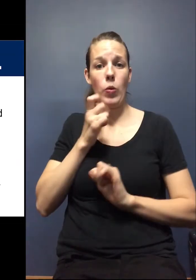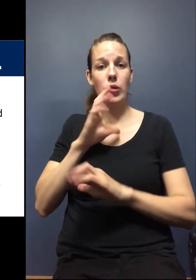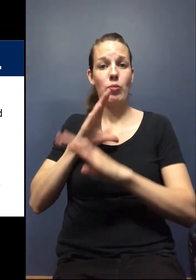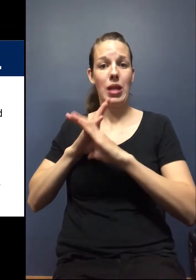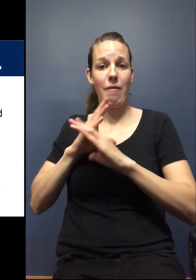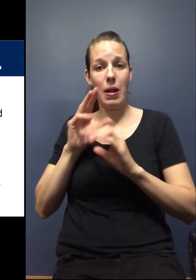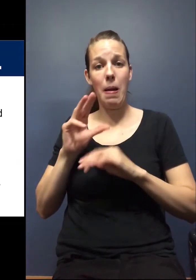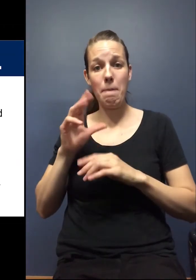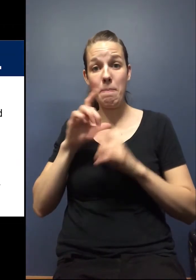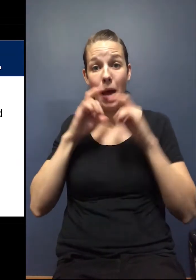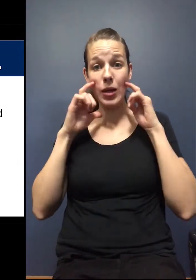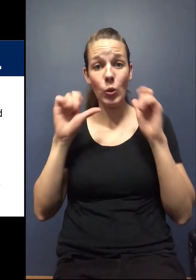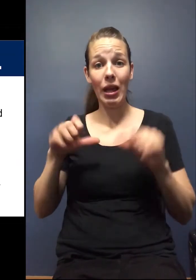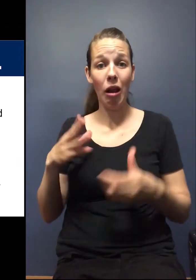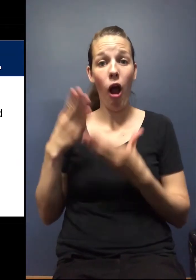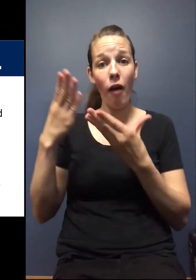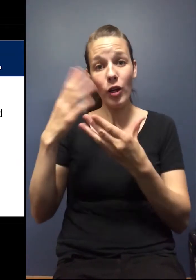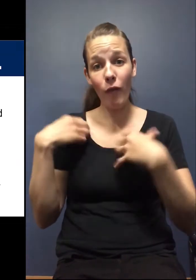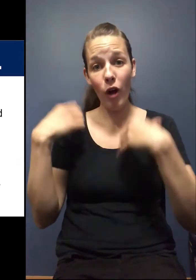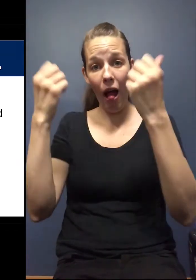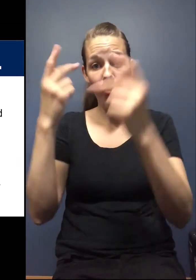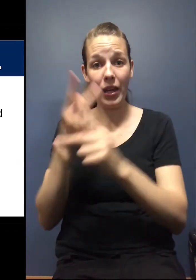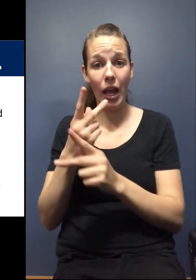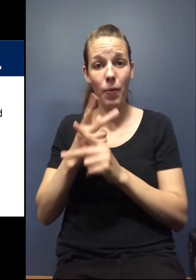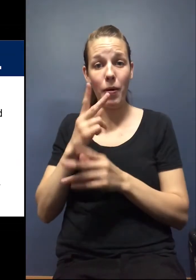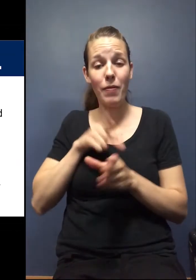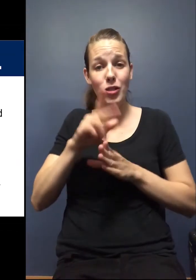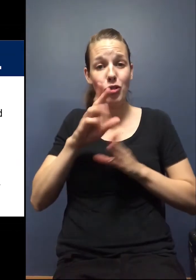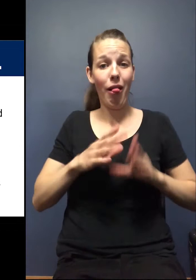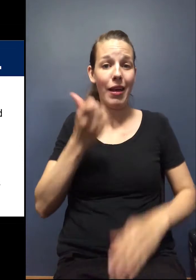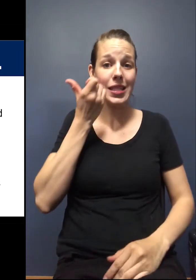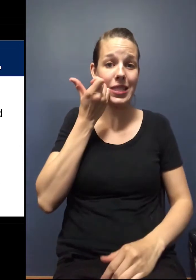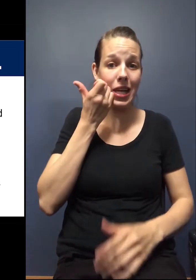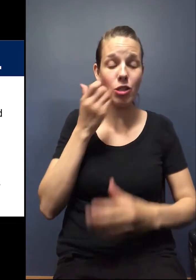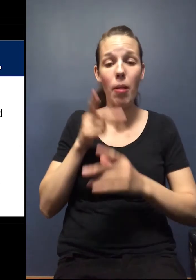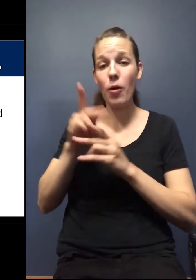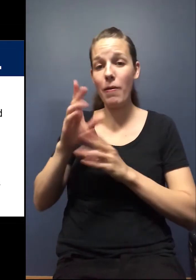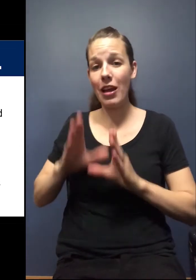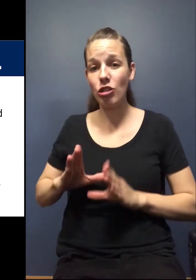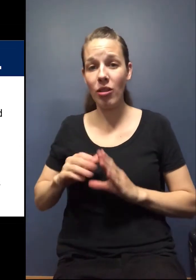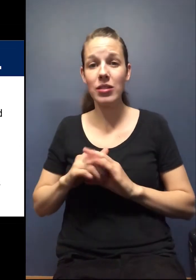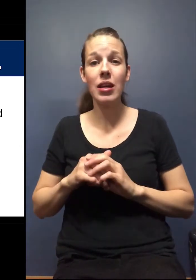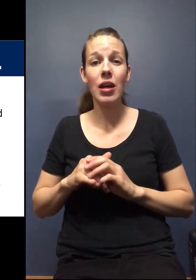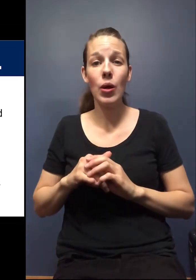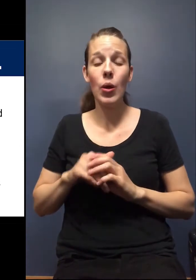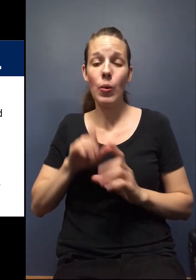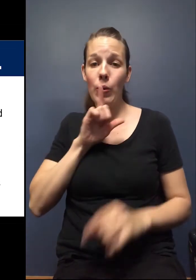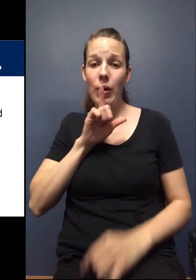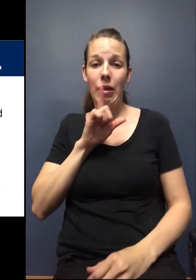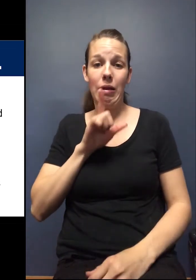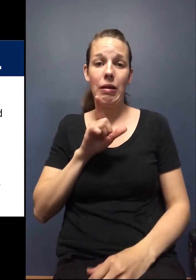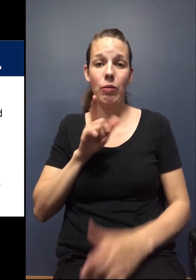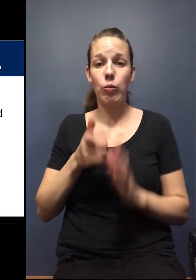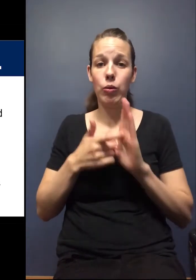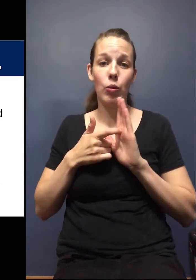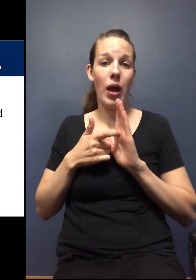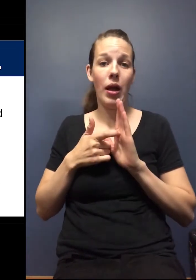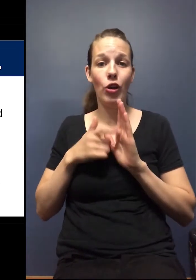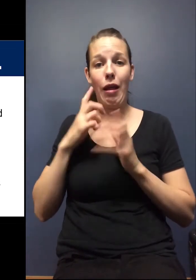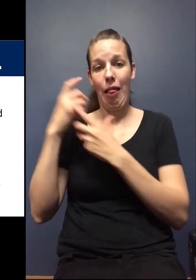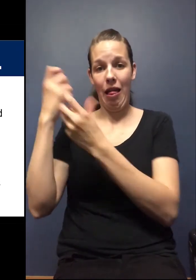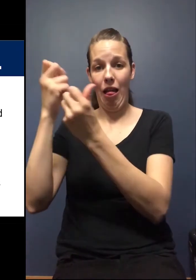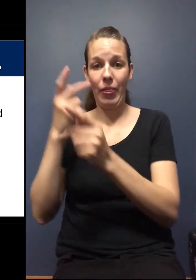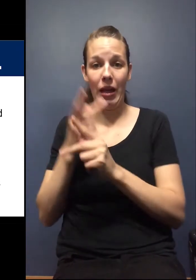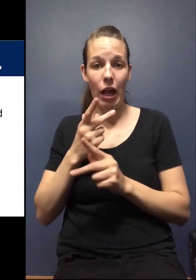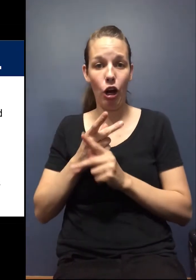protective masks that we can offer for healthcare professionals, uh, and our dental professionals, that those really are, um, required in